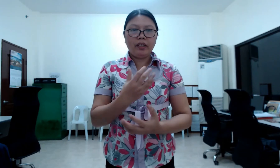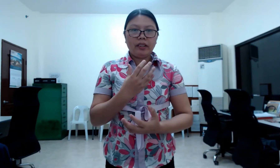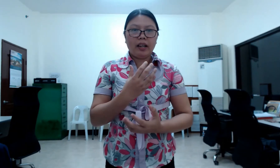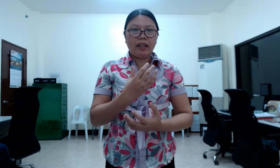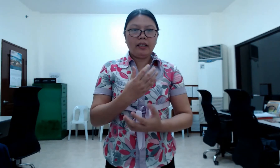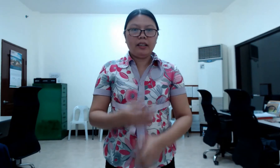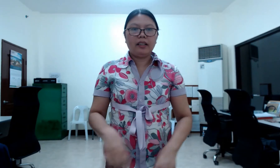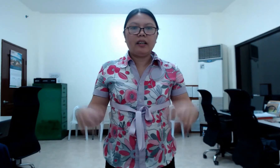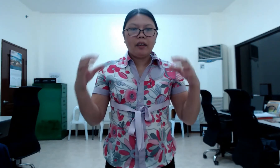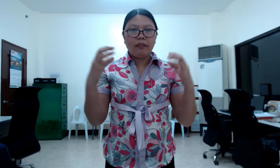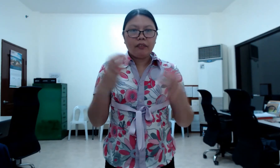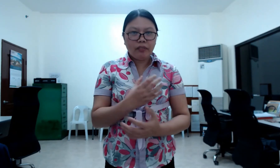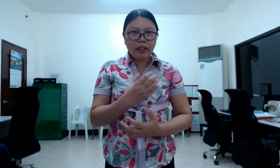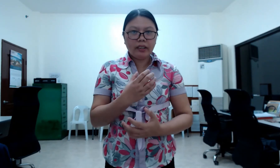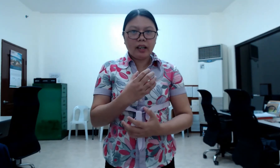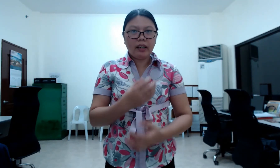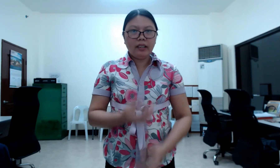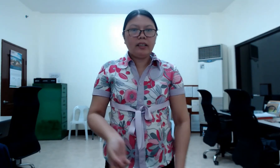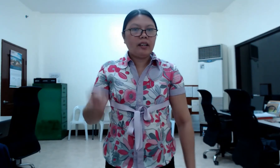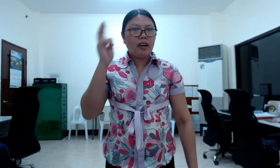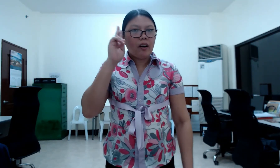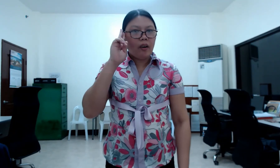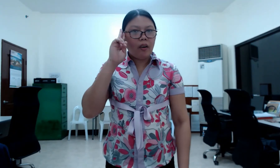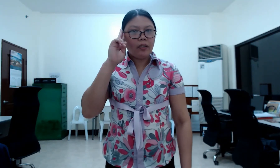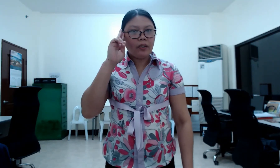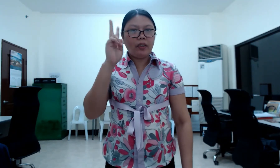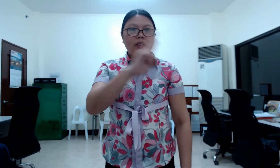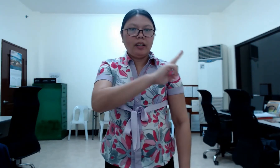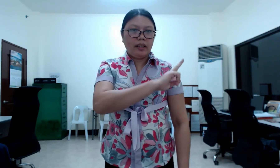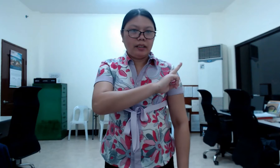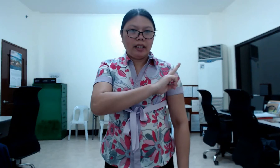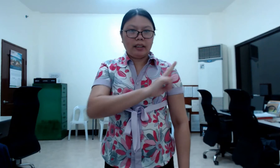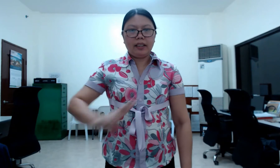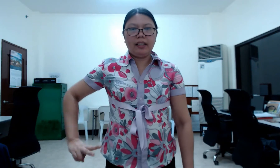God. Fear God. God. Honor the king.